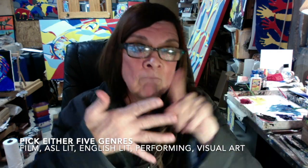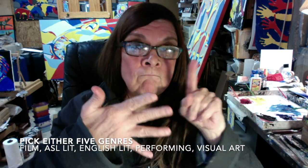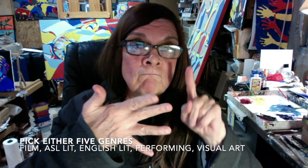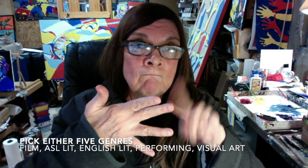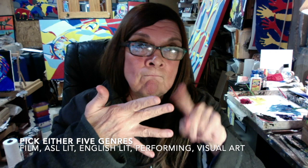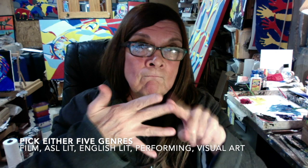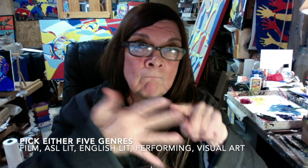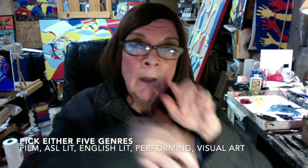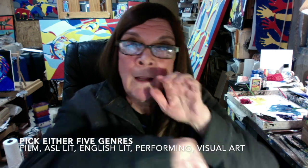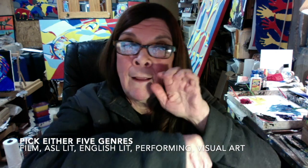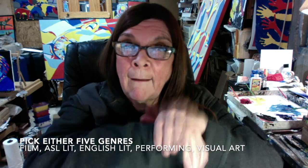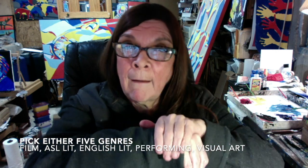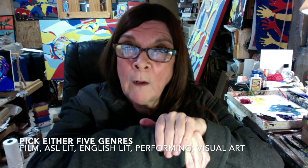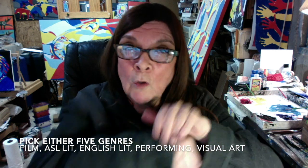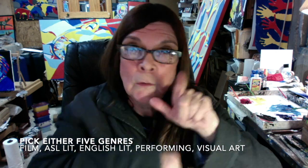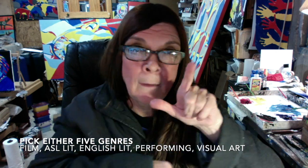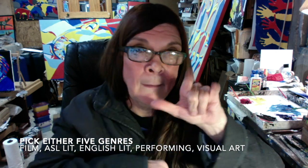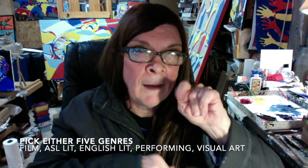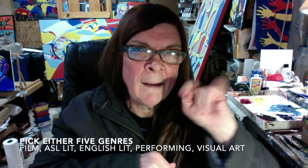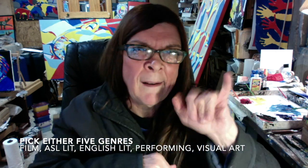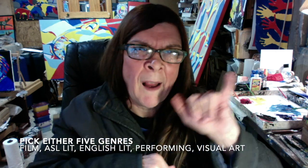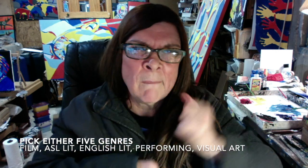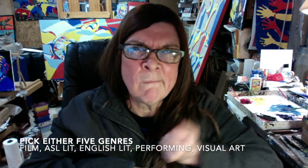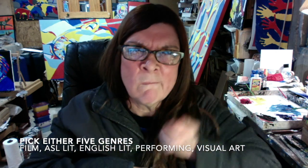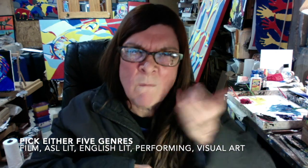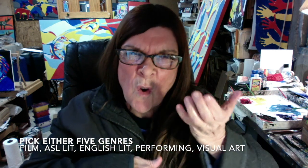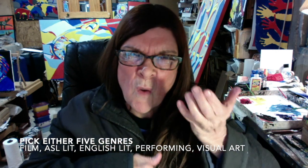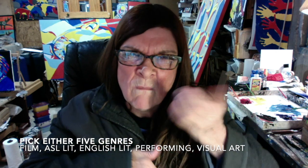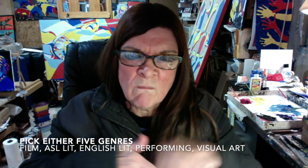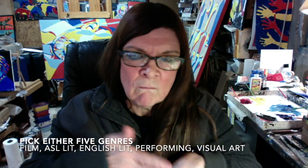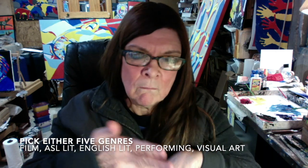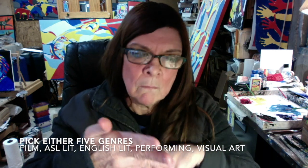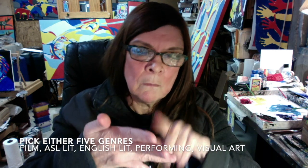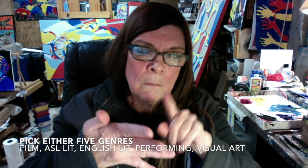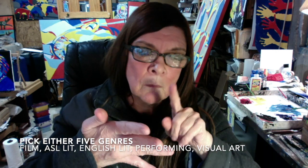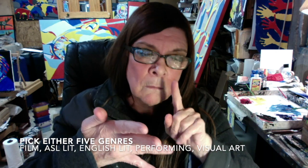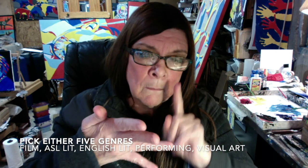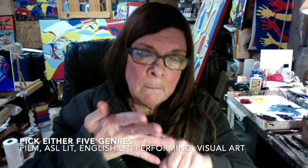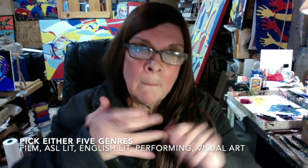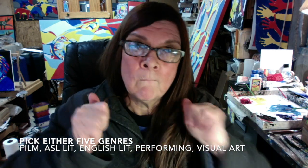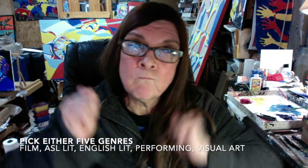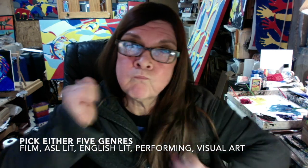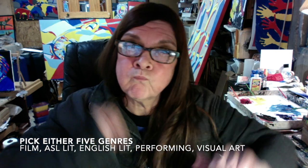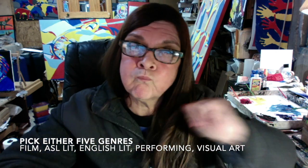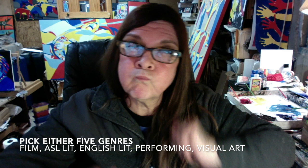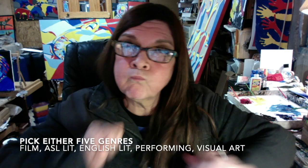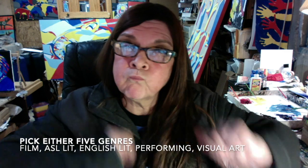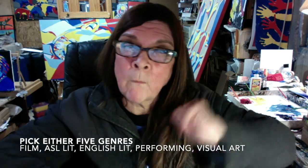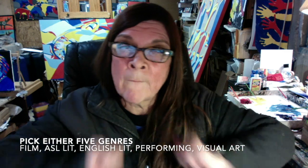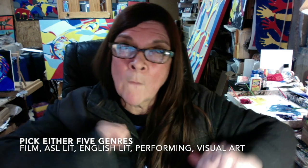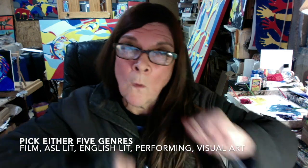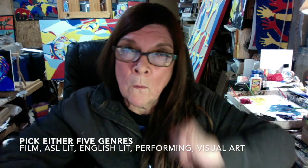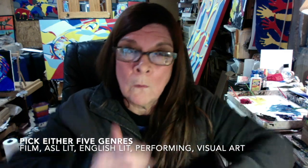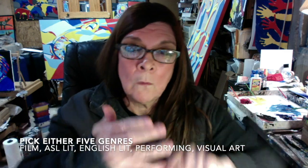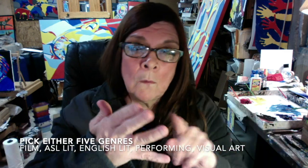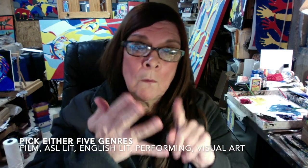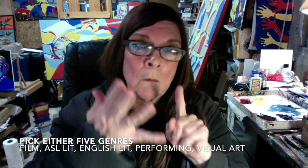and put some of them in bottom of pan, and then it's fine. Just reheat it and put you down very quickly. You're going to pour